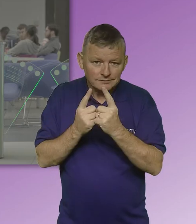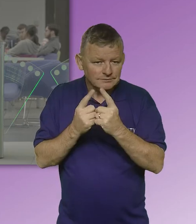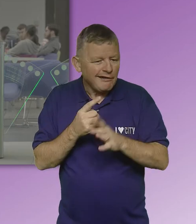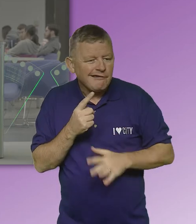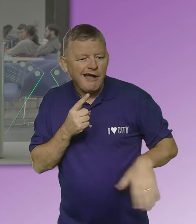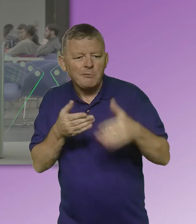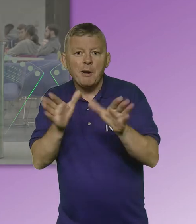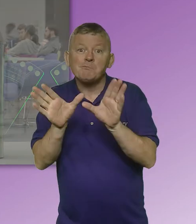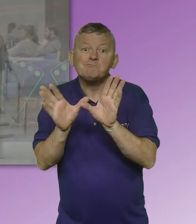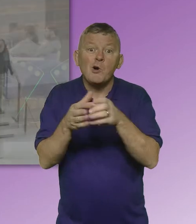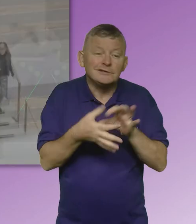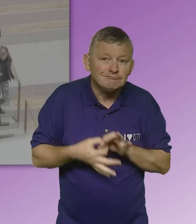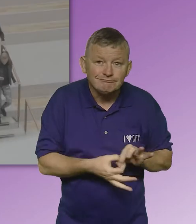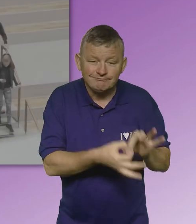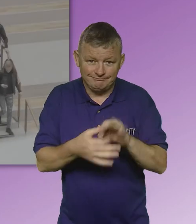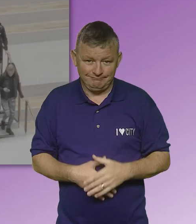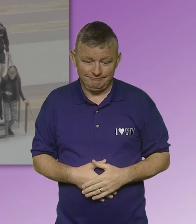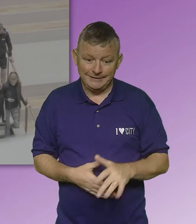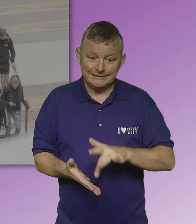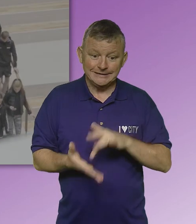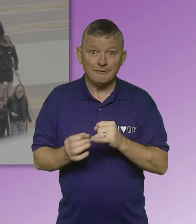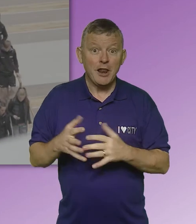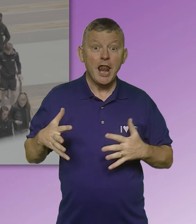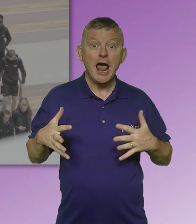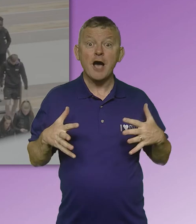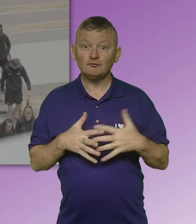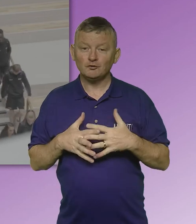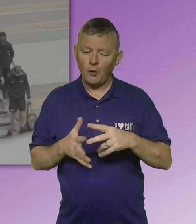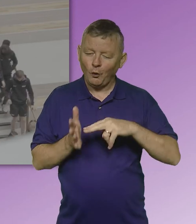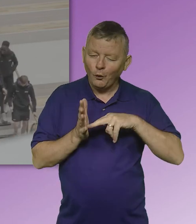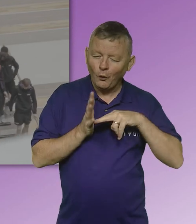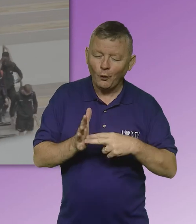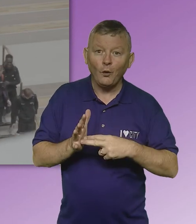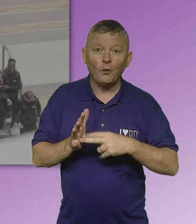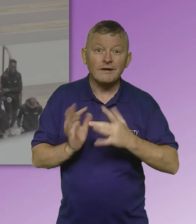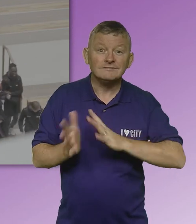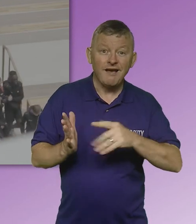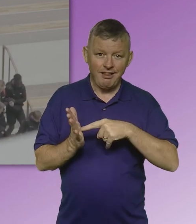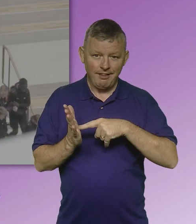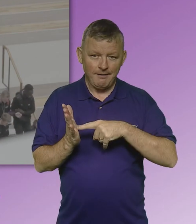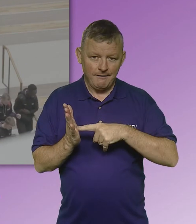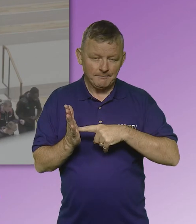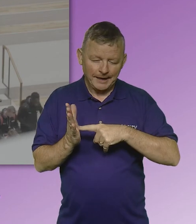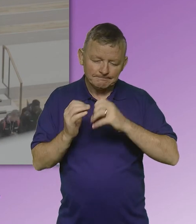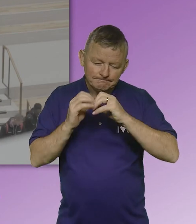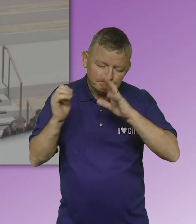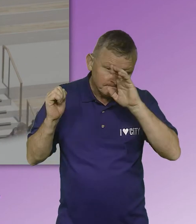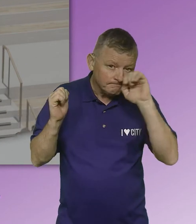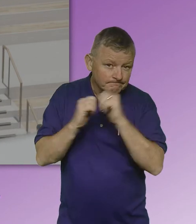and national public bodies. The City of Glasgow College BSL Plan will take into account the long